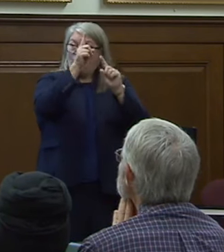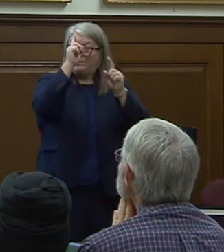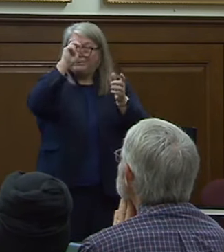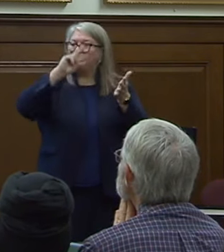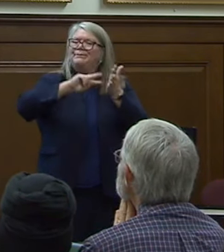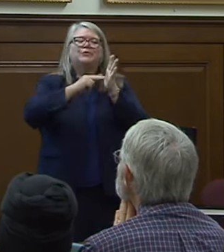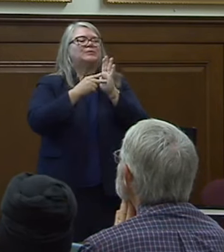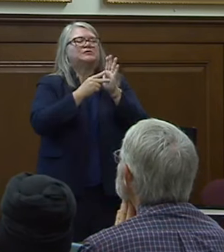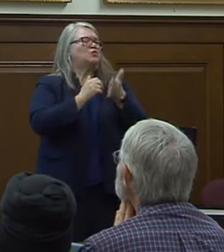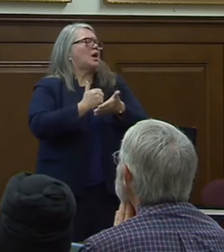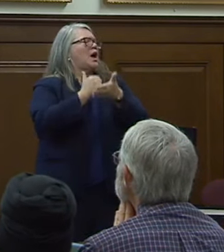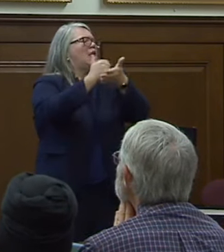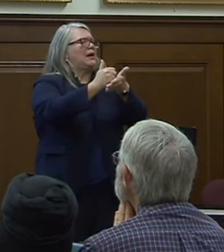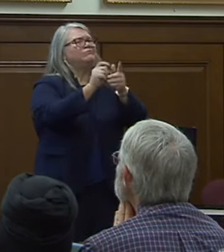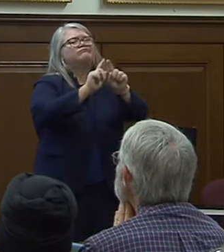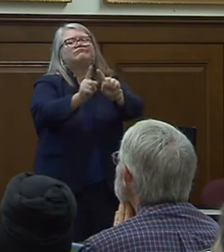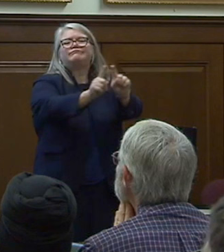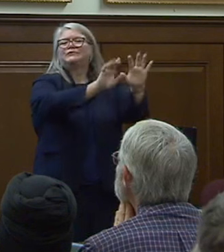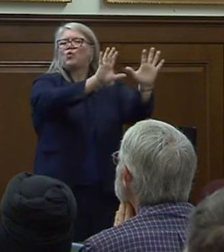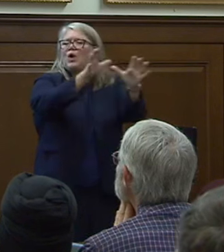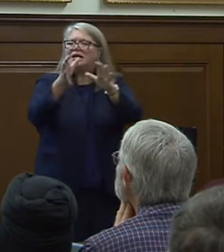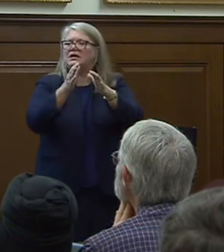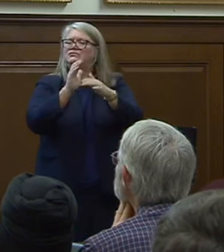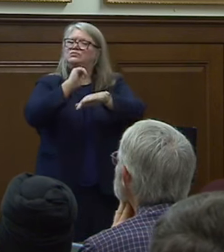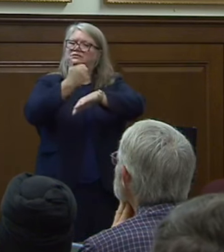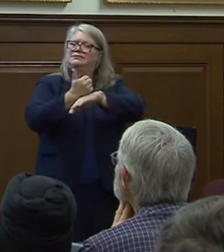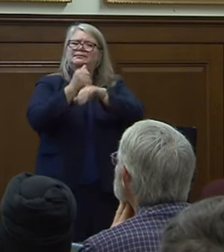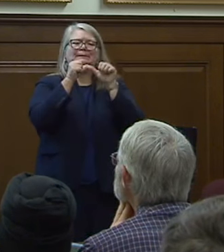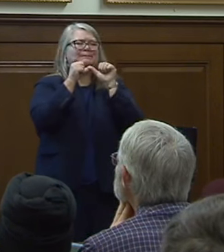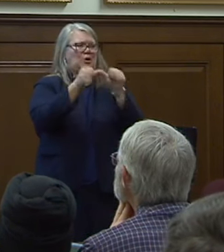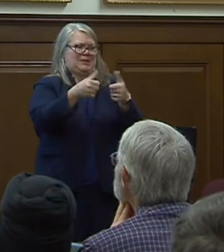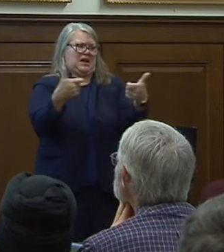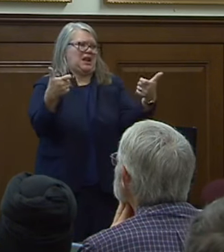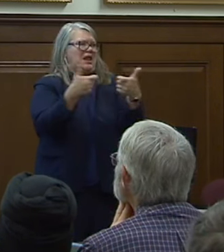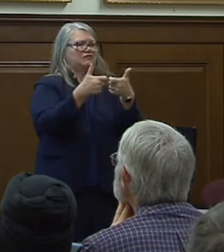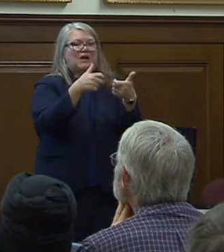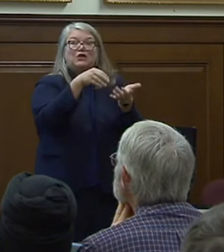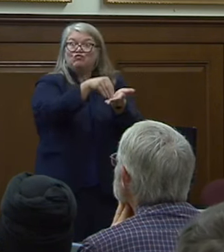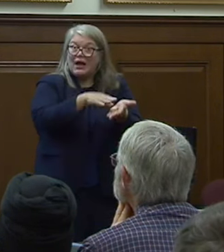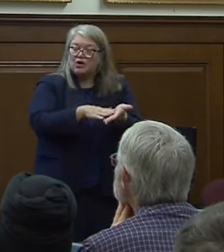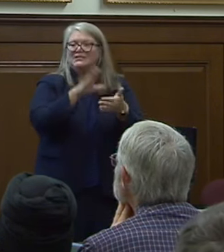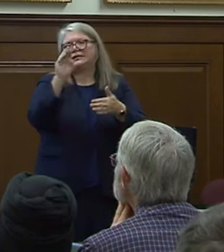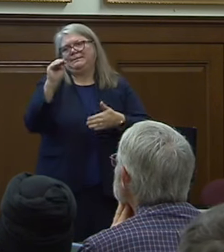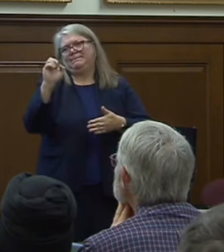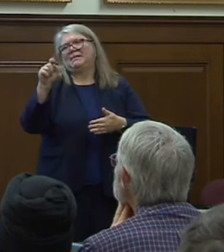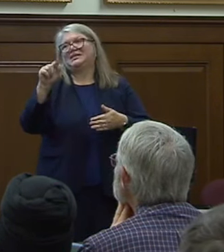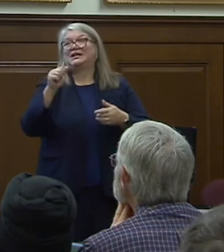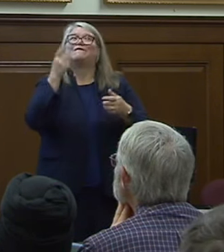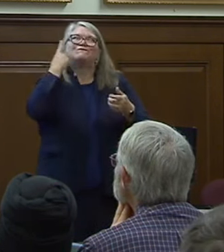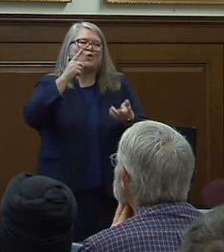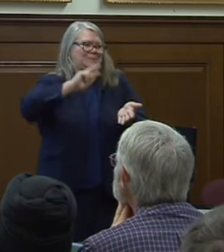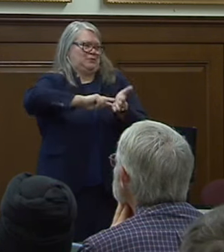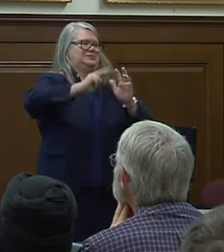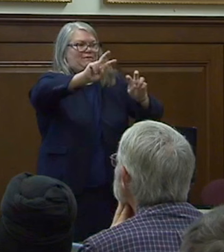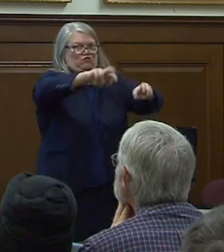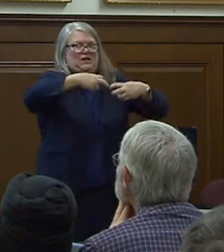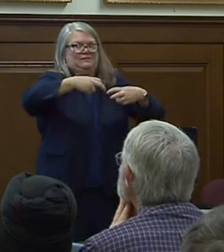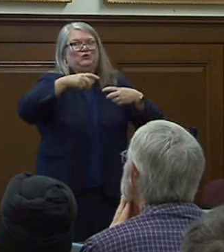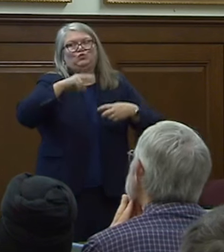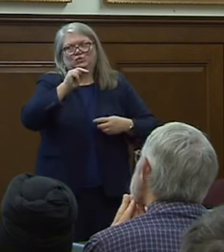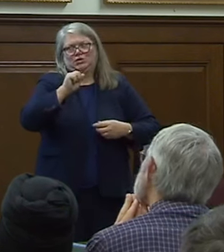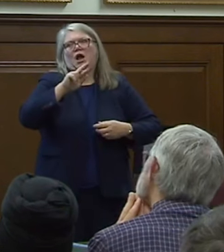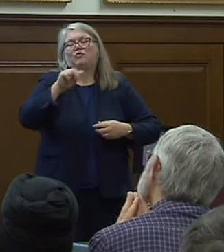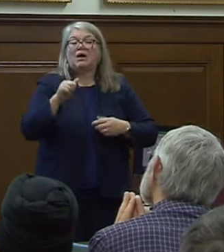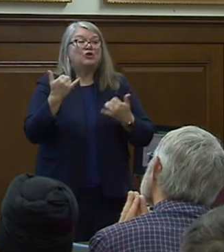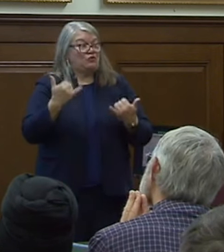prepare agents to help agencies prepare permanent electronic records and metadata for transfer to nara currently we have four